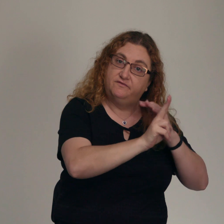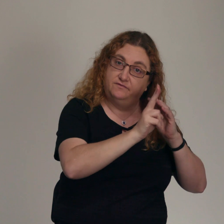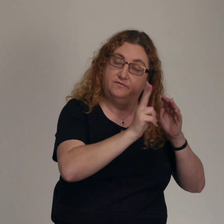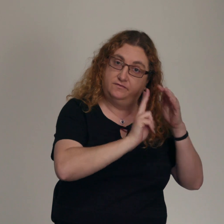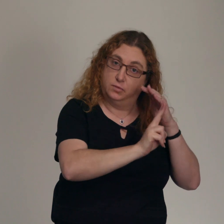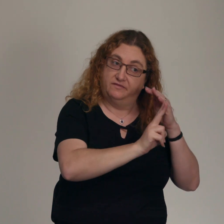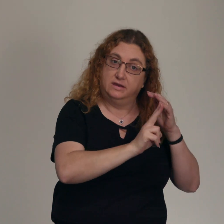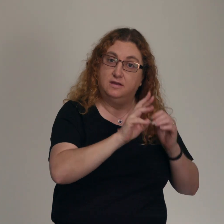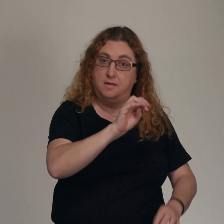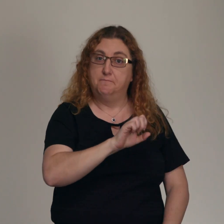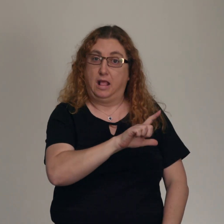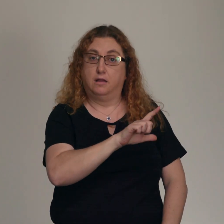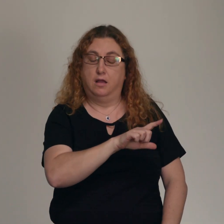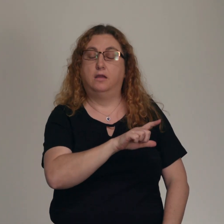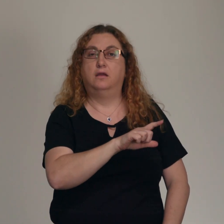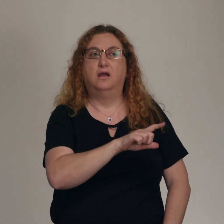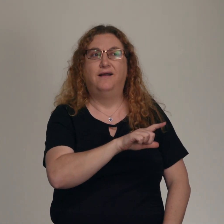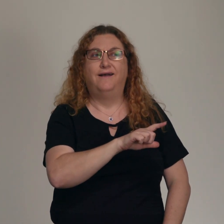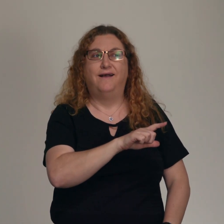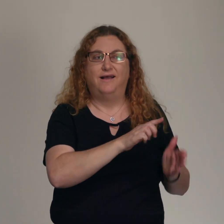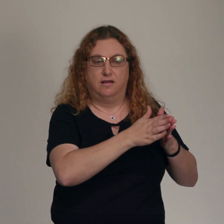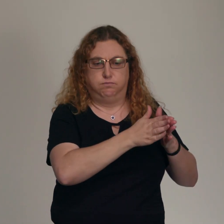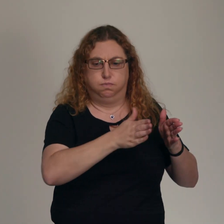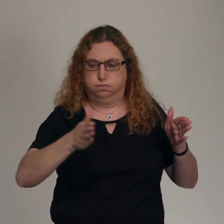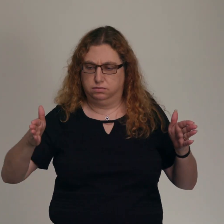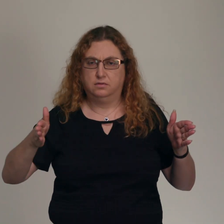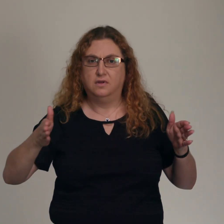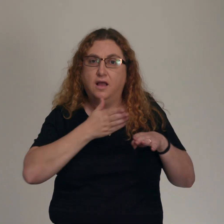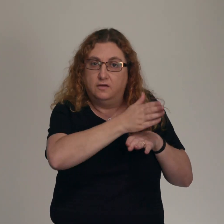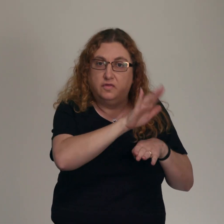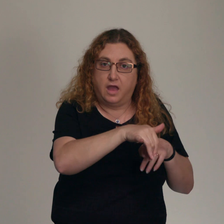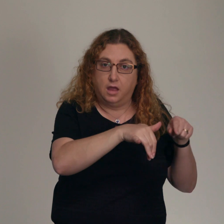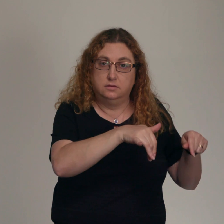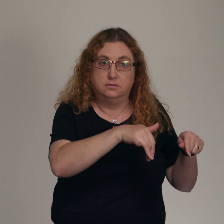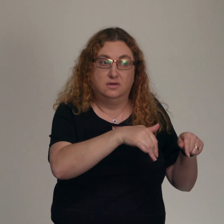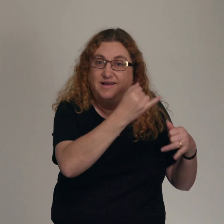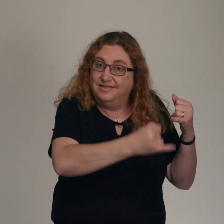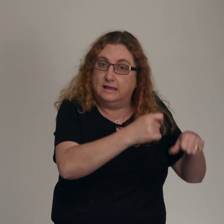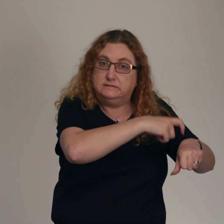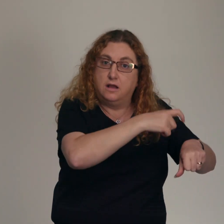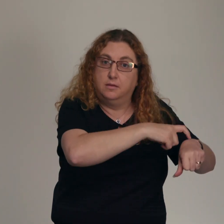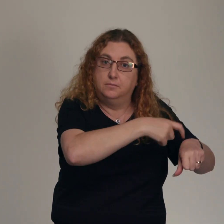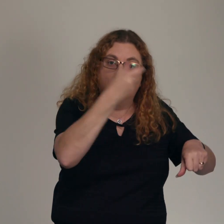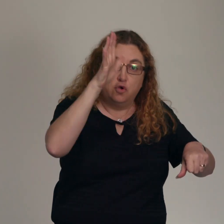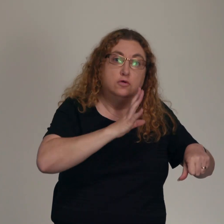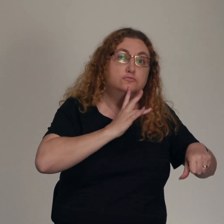time for about 400 years from the last time God spoke to His people through His servant